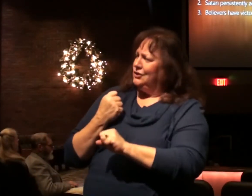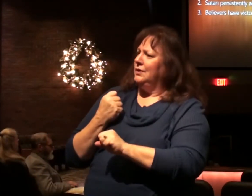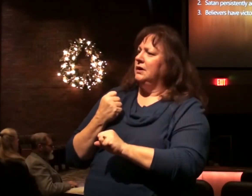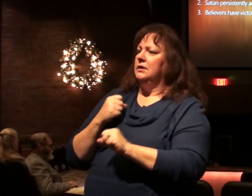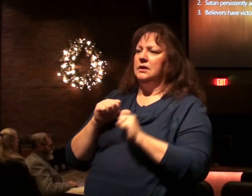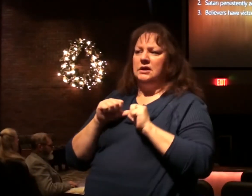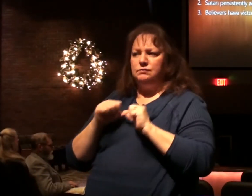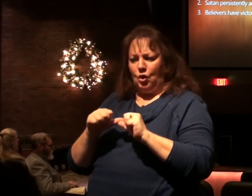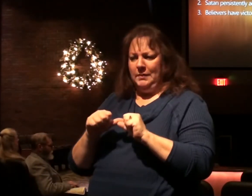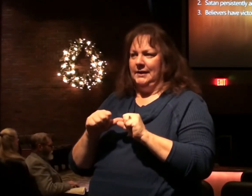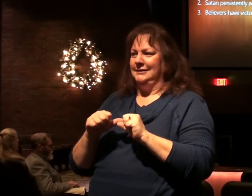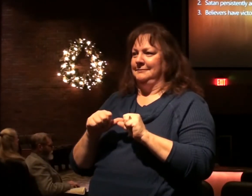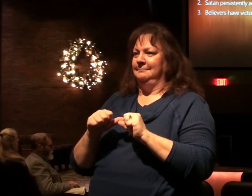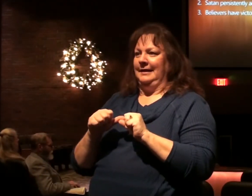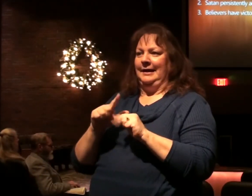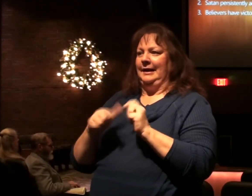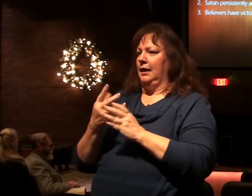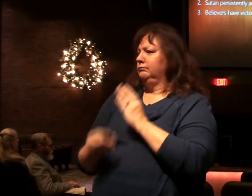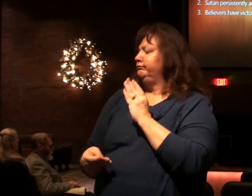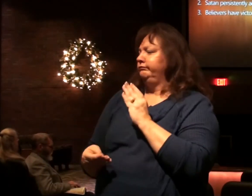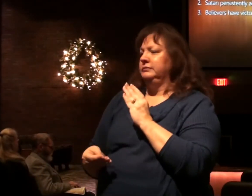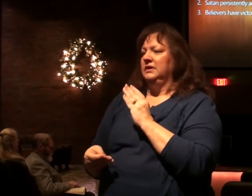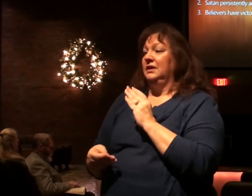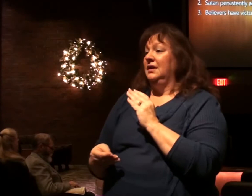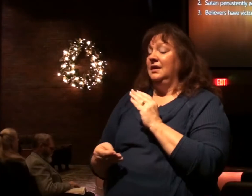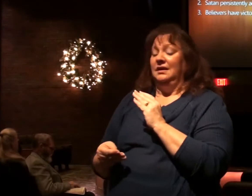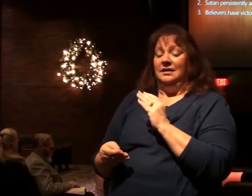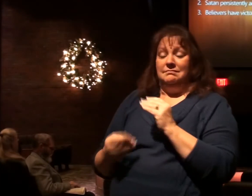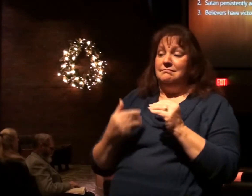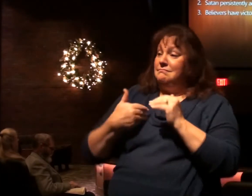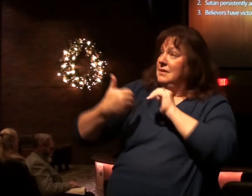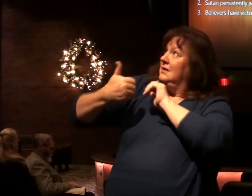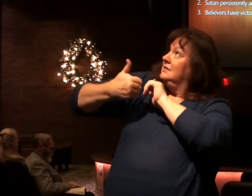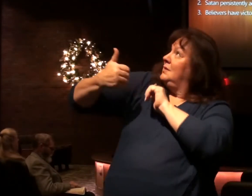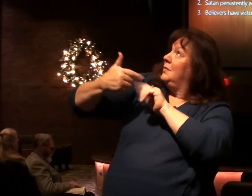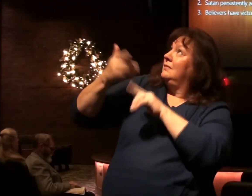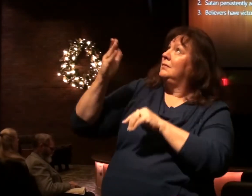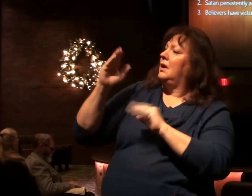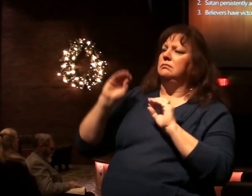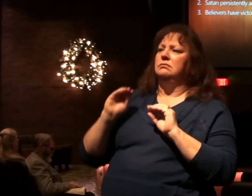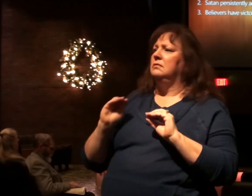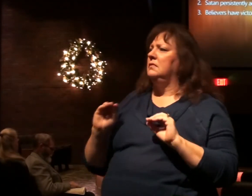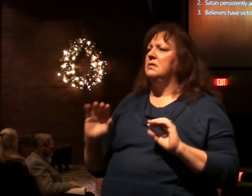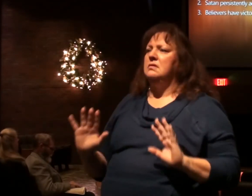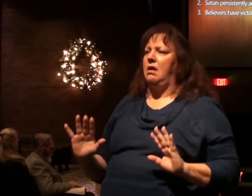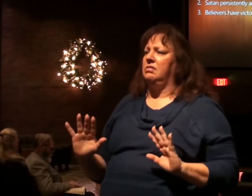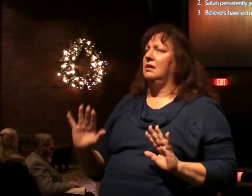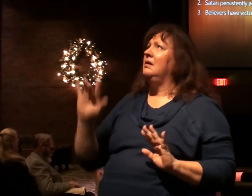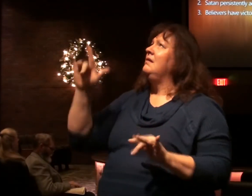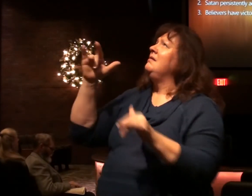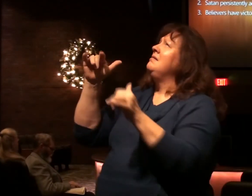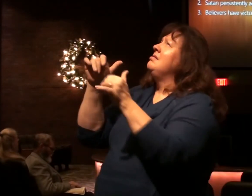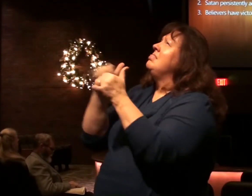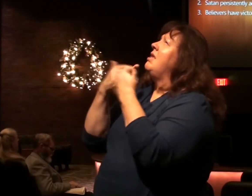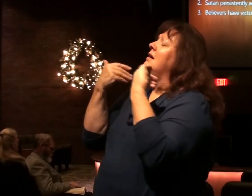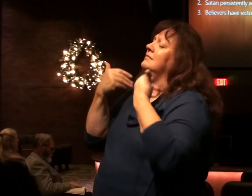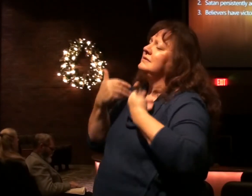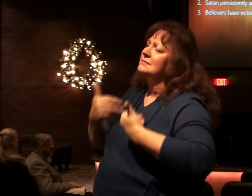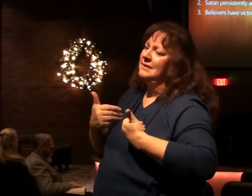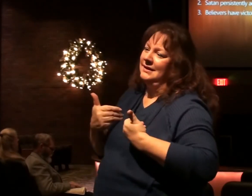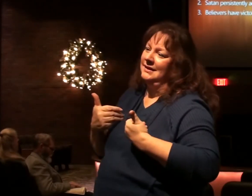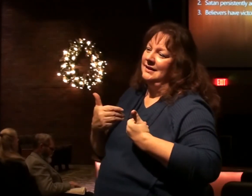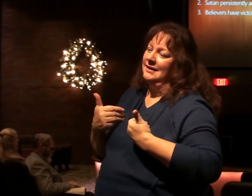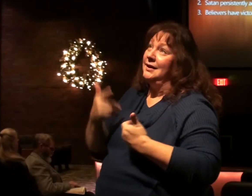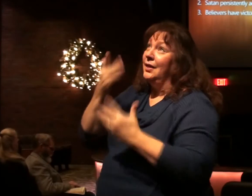is a permanent victory. There's nothing that can separate us from the love of God which we